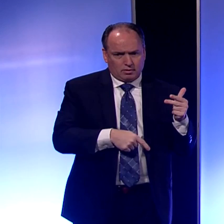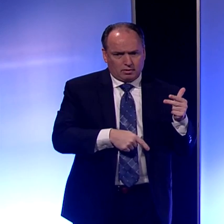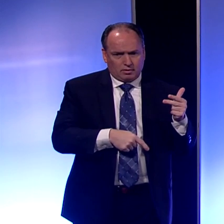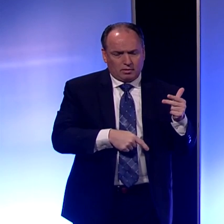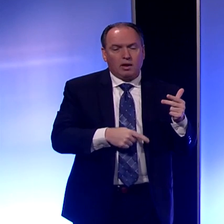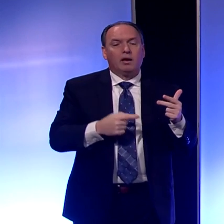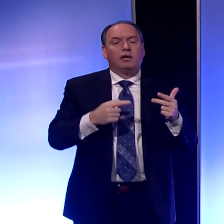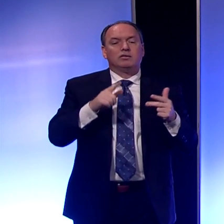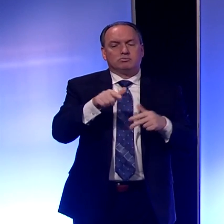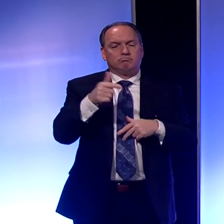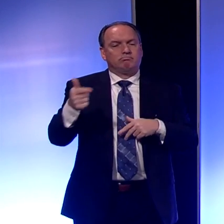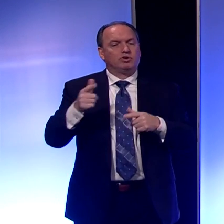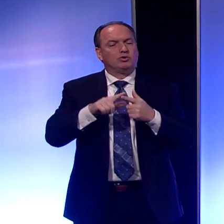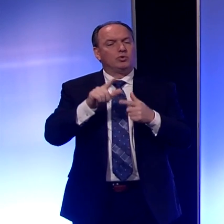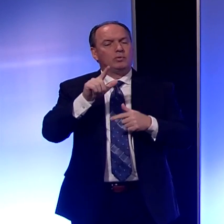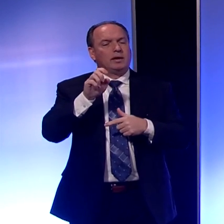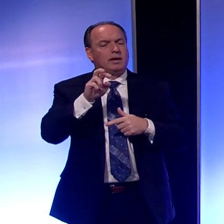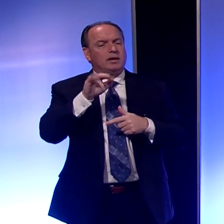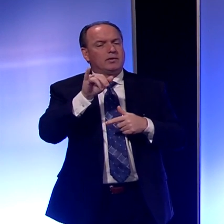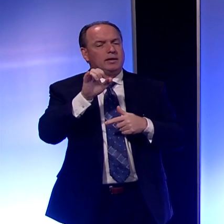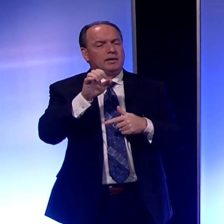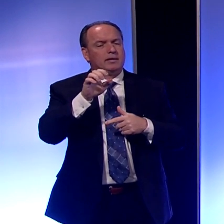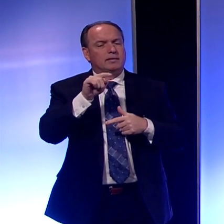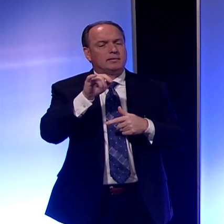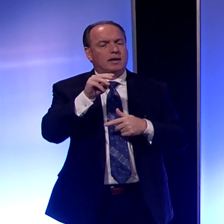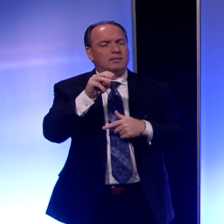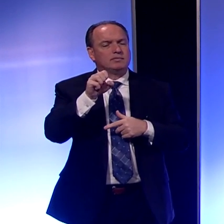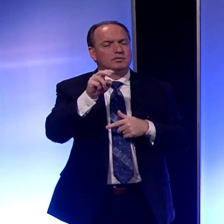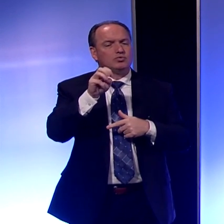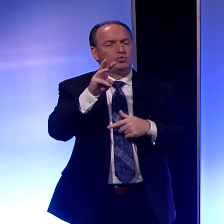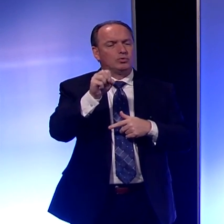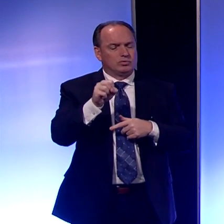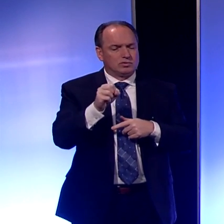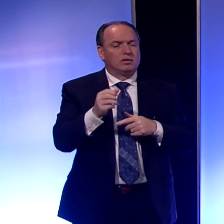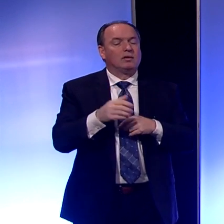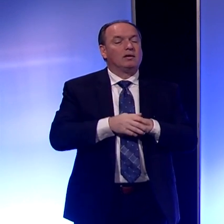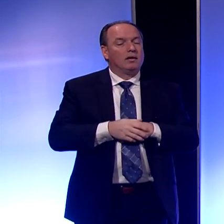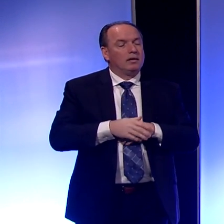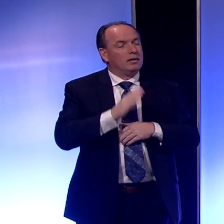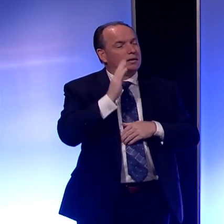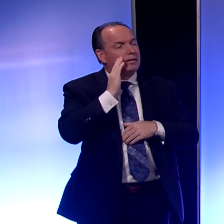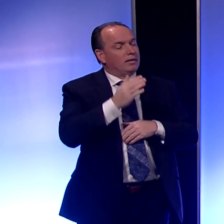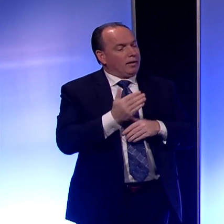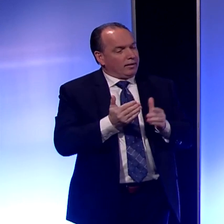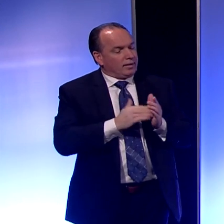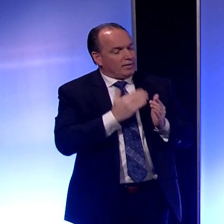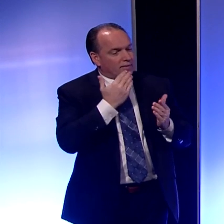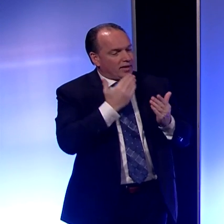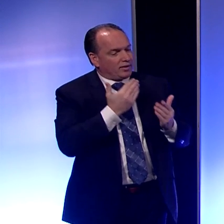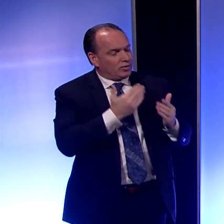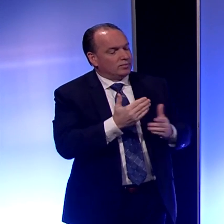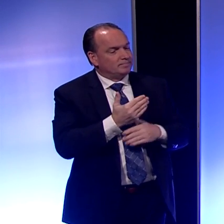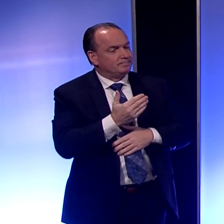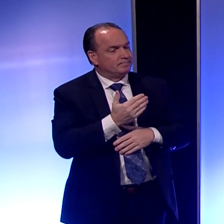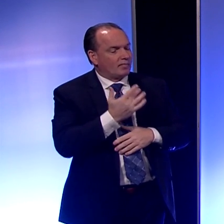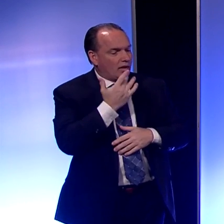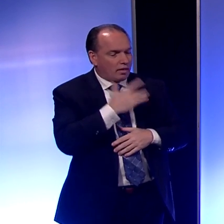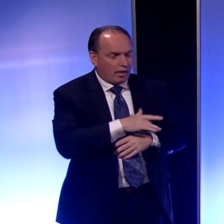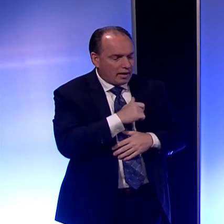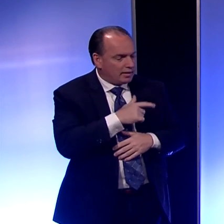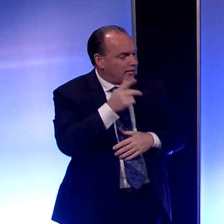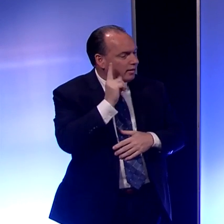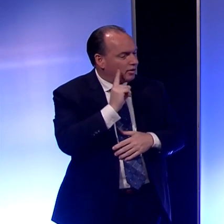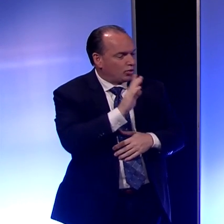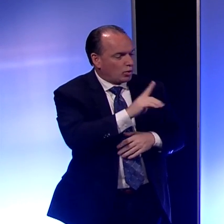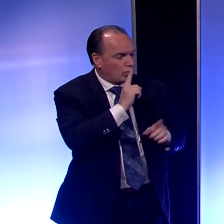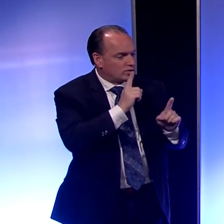All right. I'm going to go back to the Erie Times News. All right. Kathy, thanks. It's David again. I unfortunately did not get to hear your